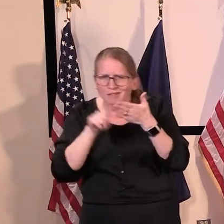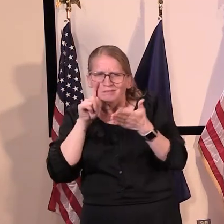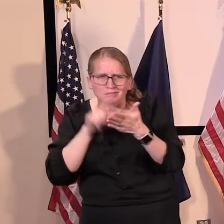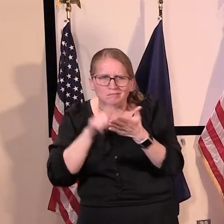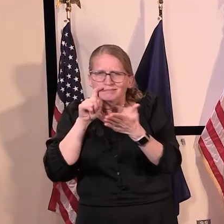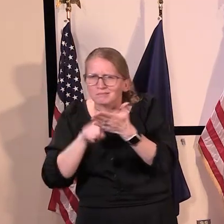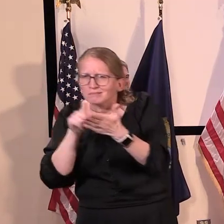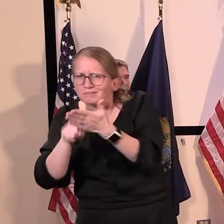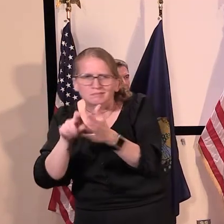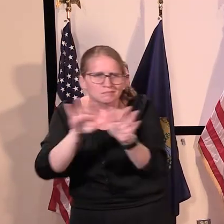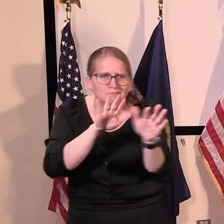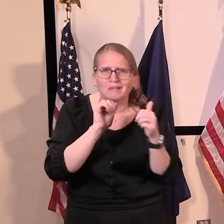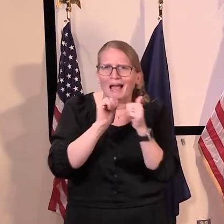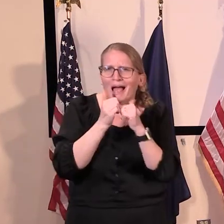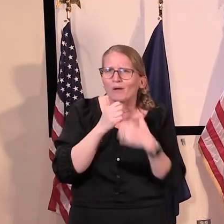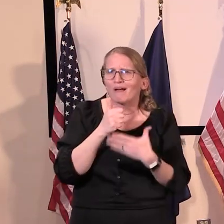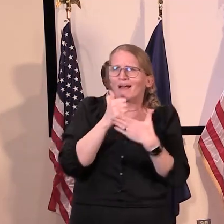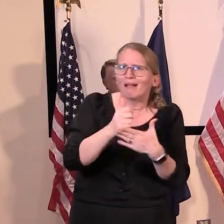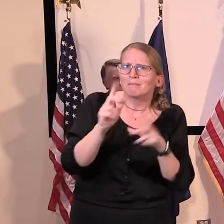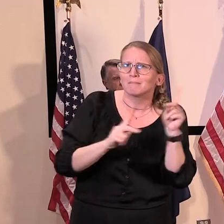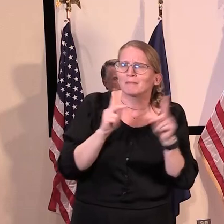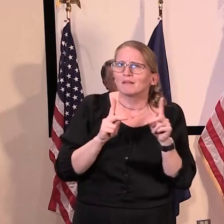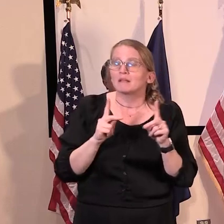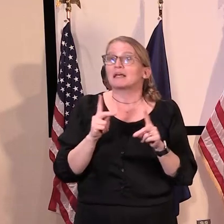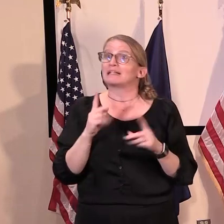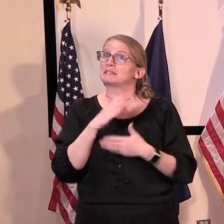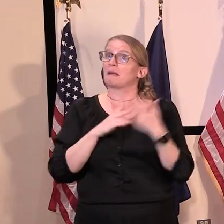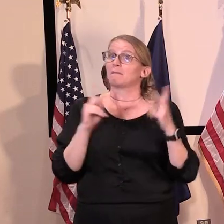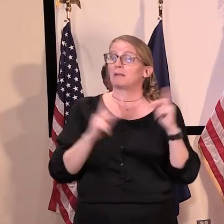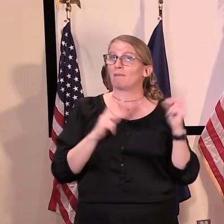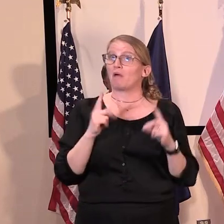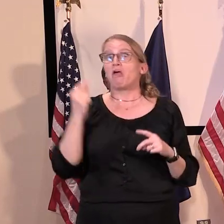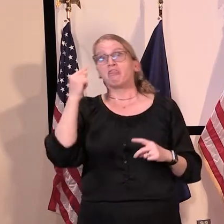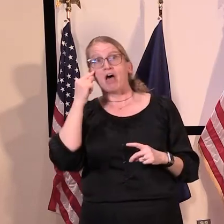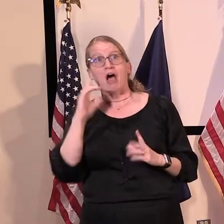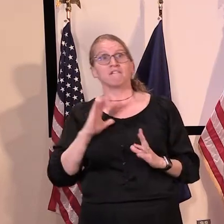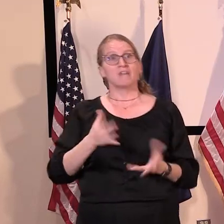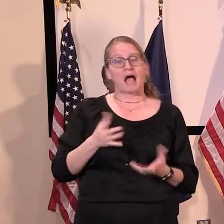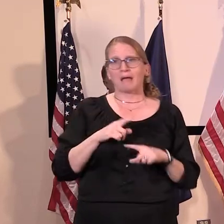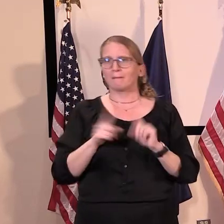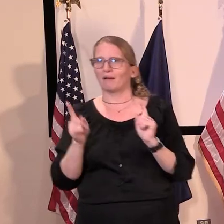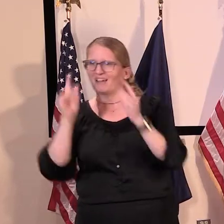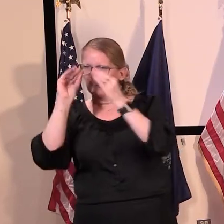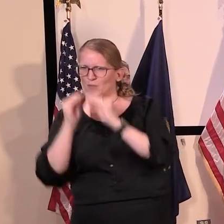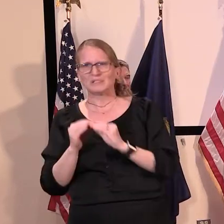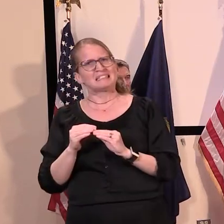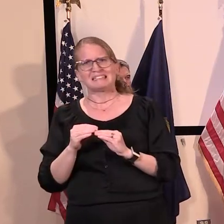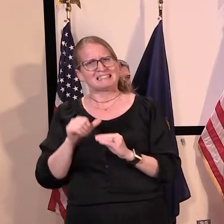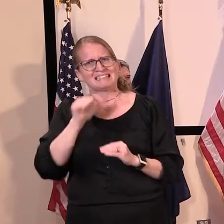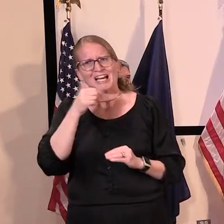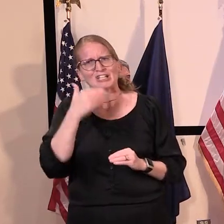in people who thought they were doing better than they might have by how the numbers look, so to speak.